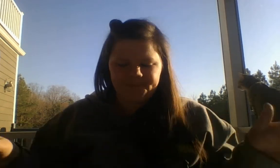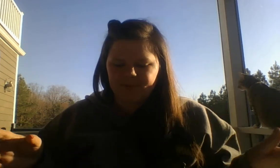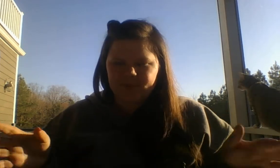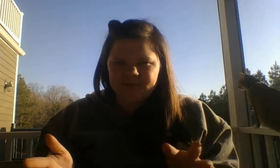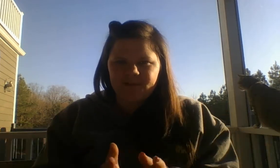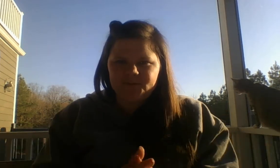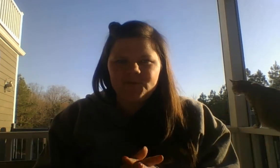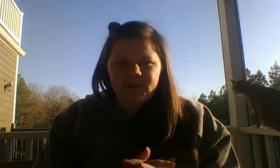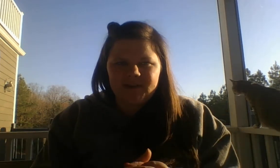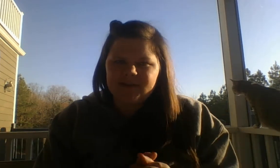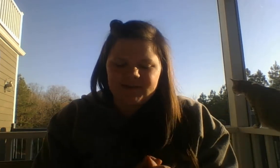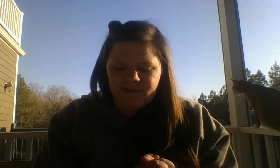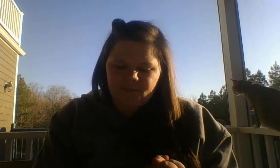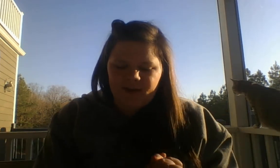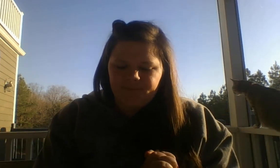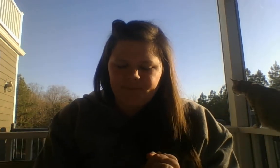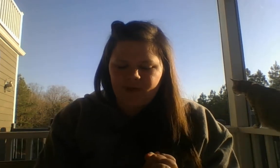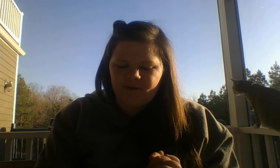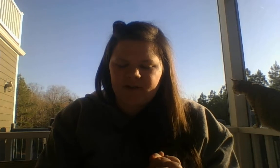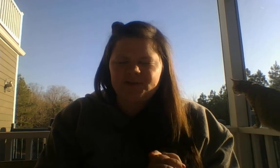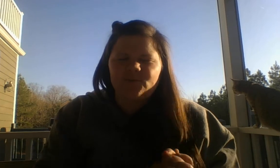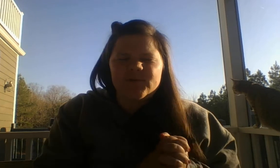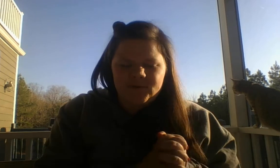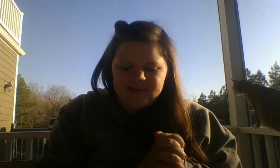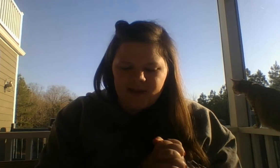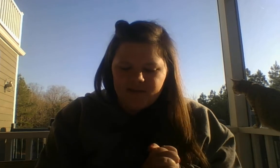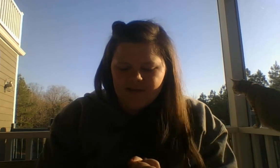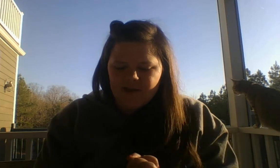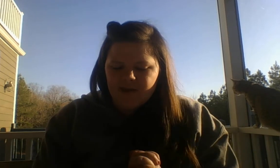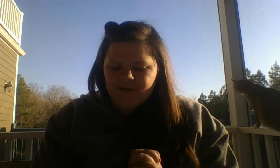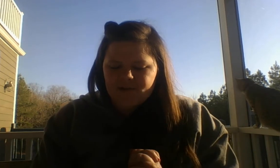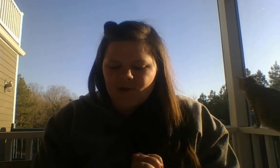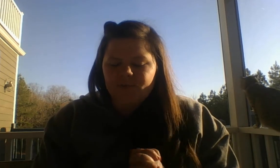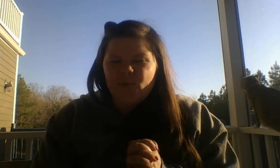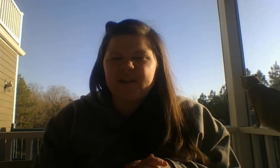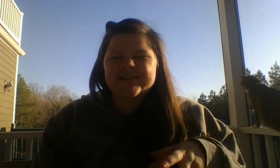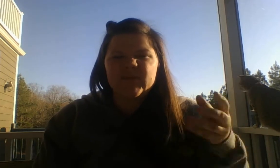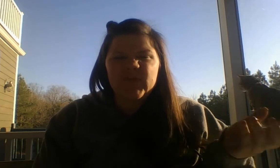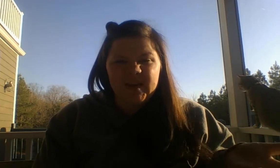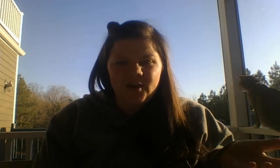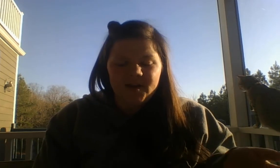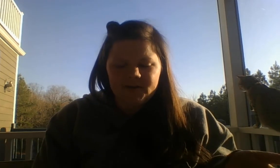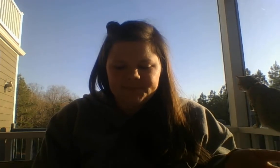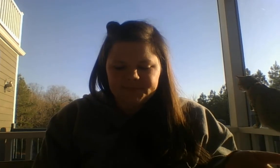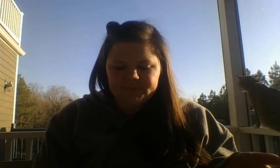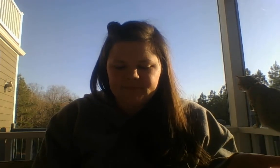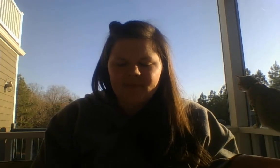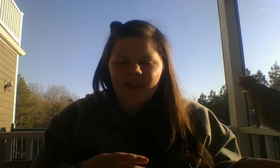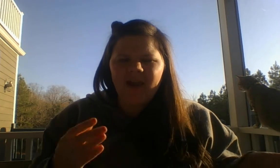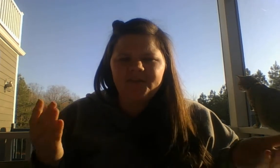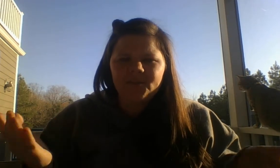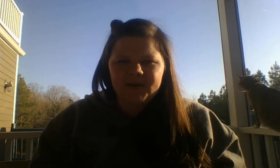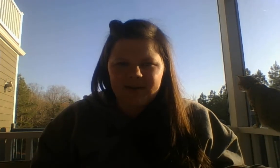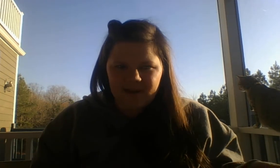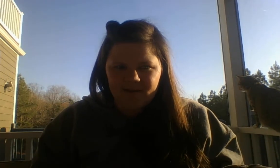Good steps should be nice and easy and fun. Okay, ready? So, we'll do one together. So, the word is finger. Add the word nail.